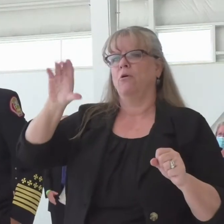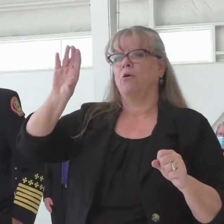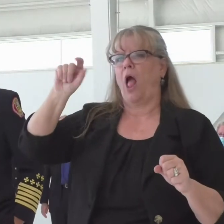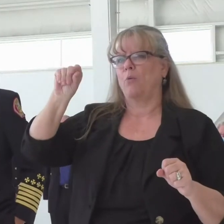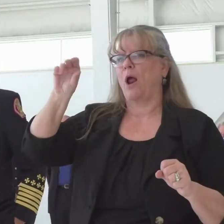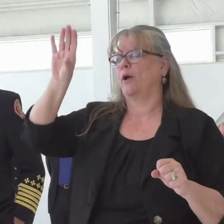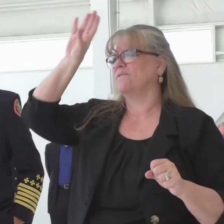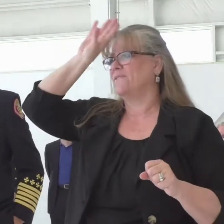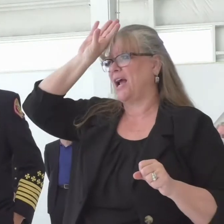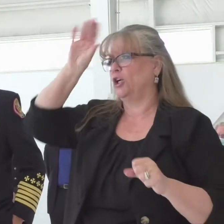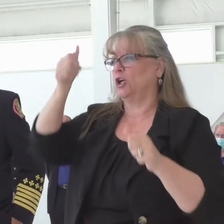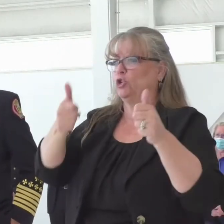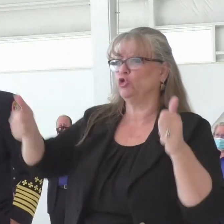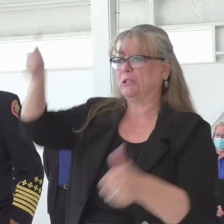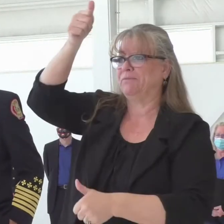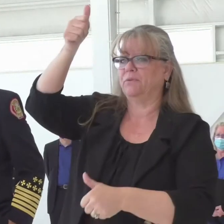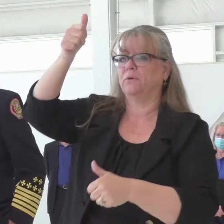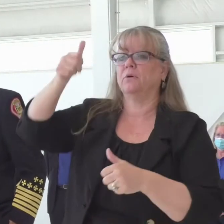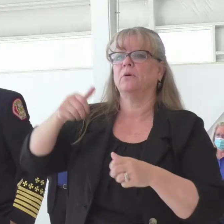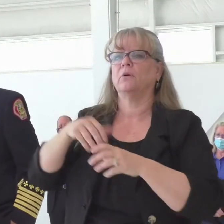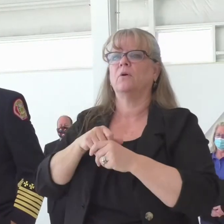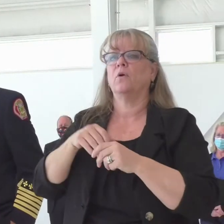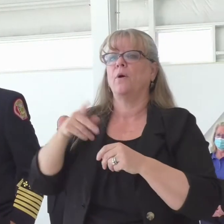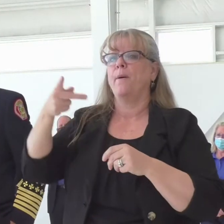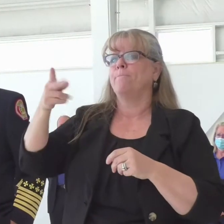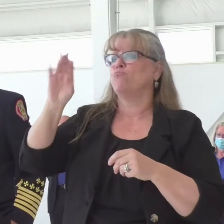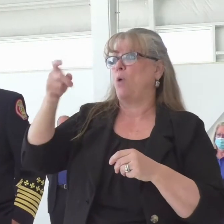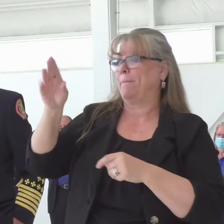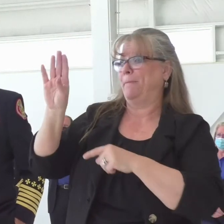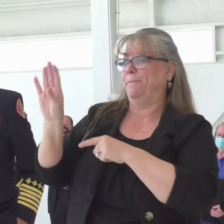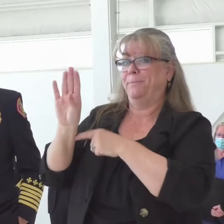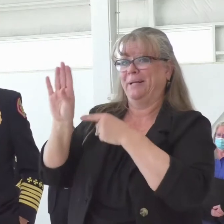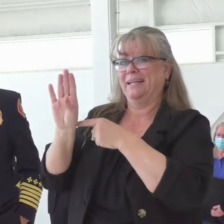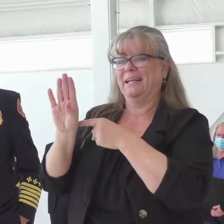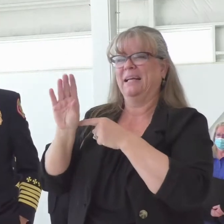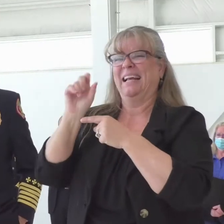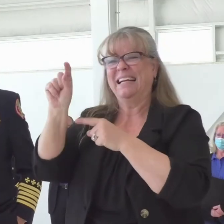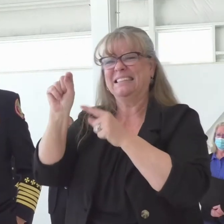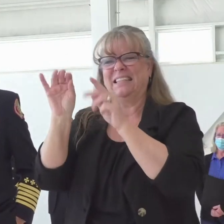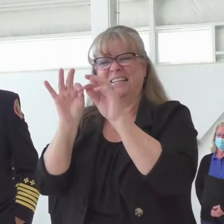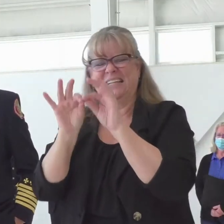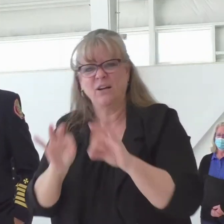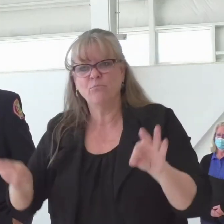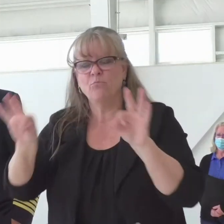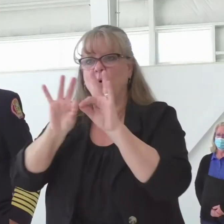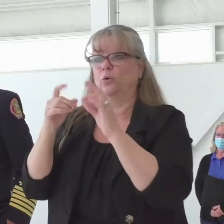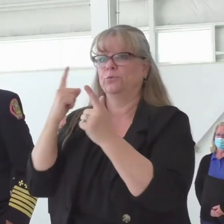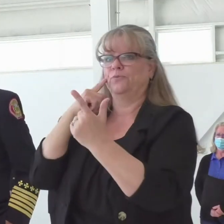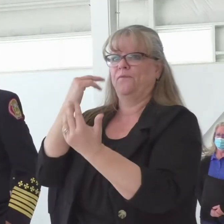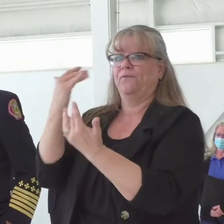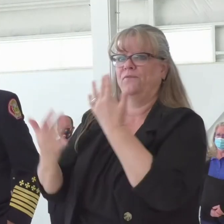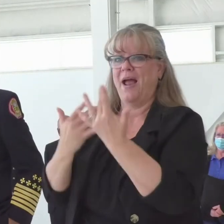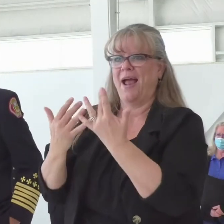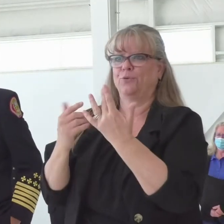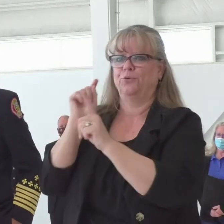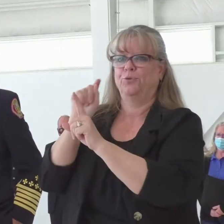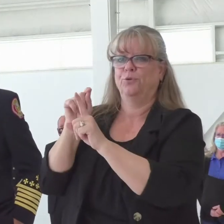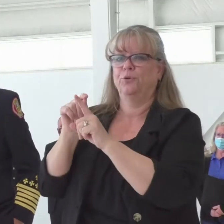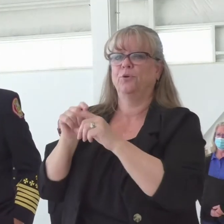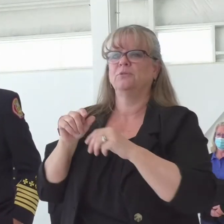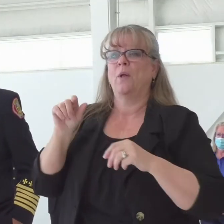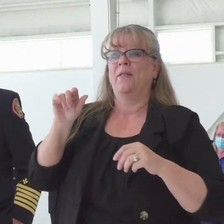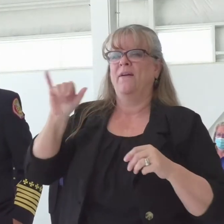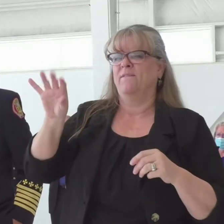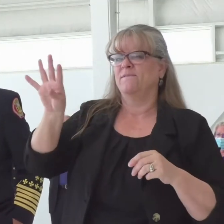B was vitally important to the fire service agencies in this state. Colorado Fire Chiefs represents about 400 fire departments